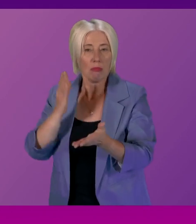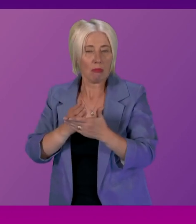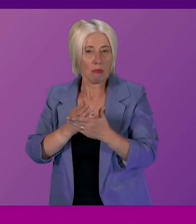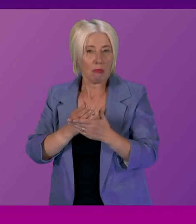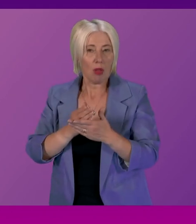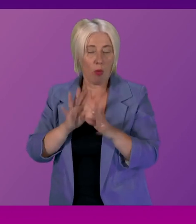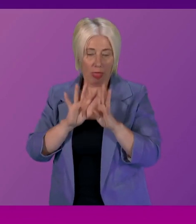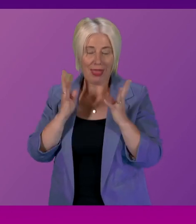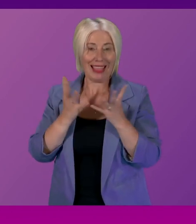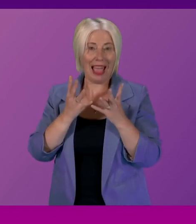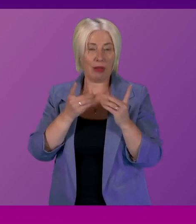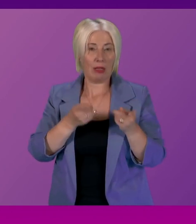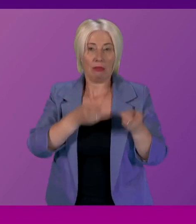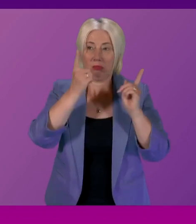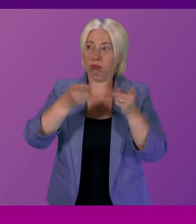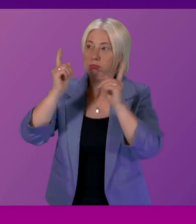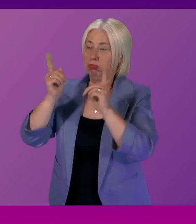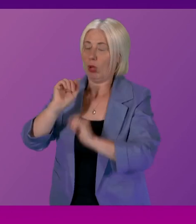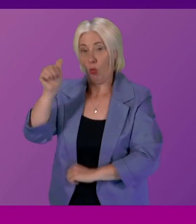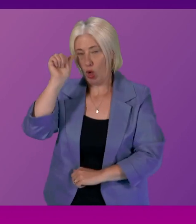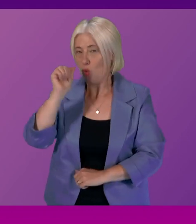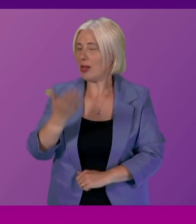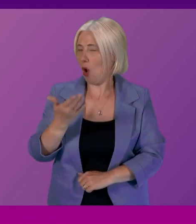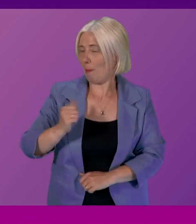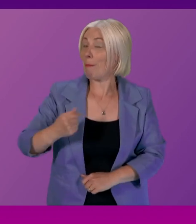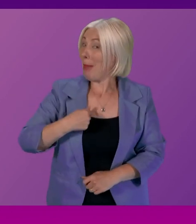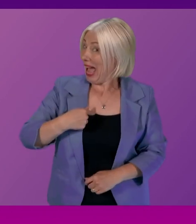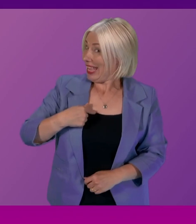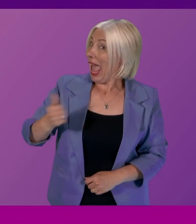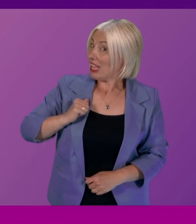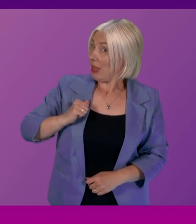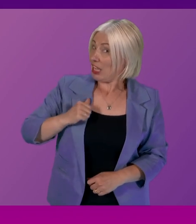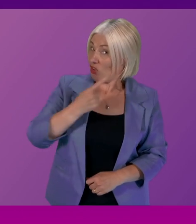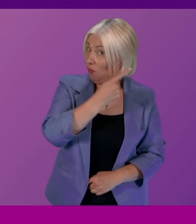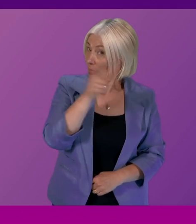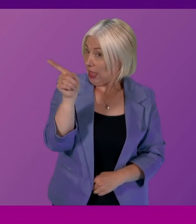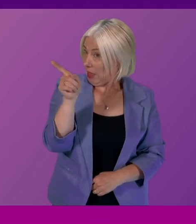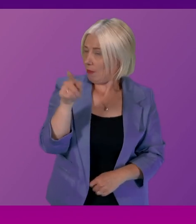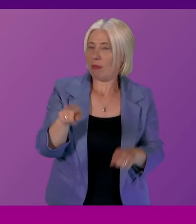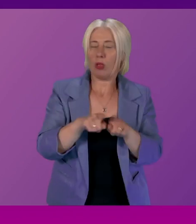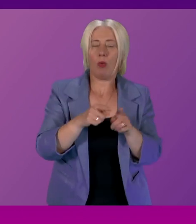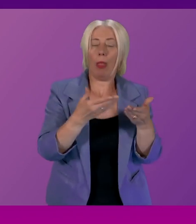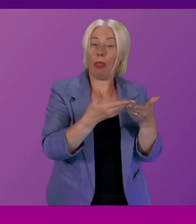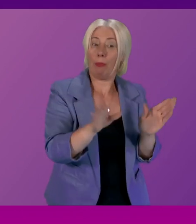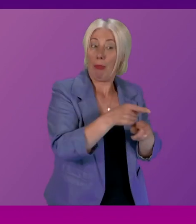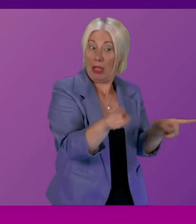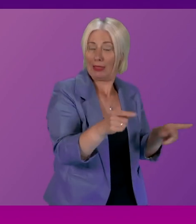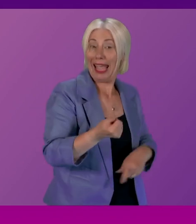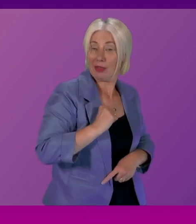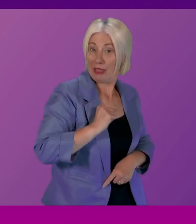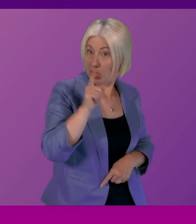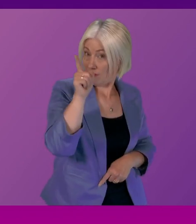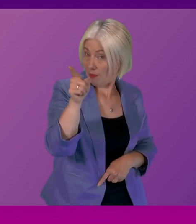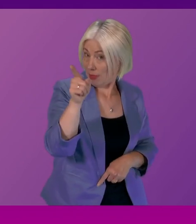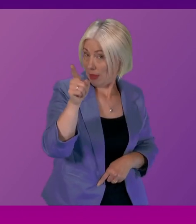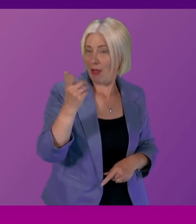with cabinet secretaries but there no doubt whatsoever about what the expectation my expectation and i believe the public's expectation will be on what they